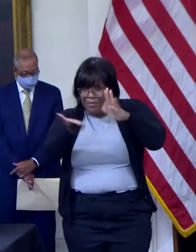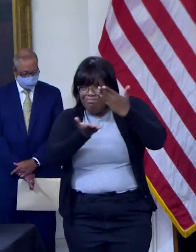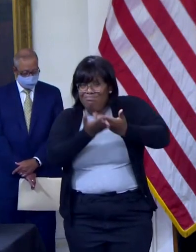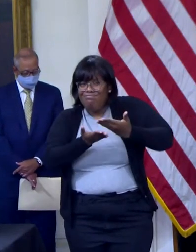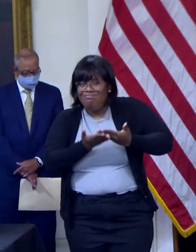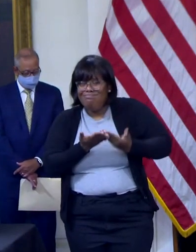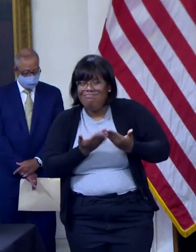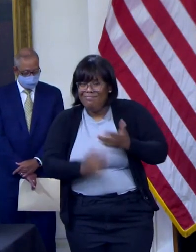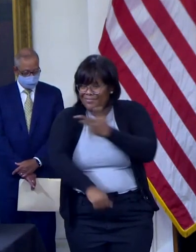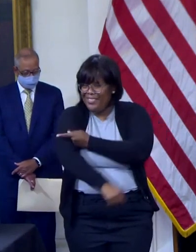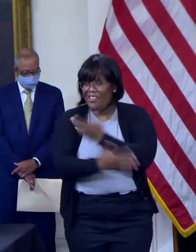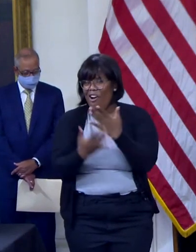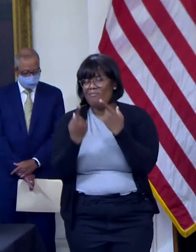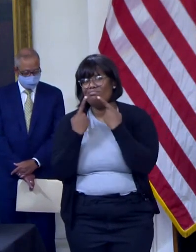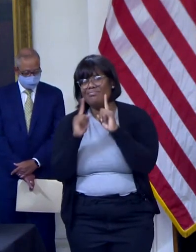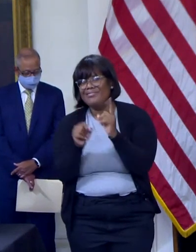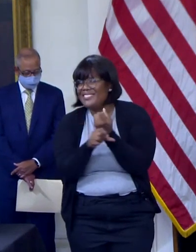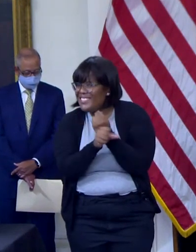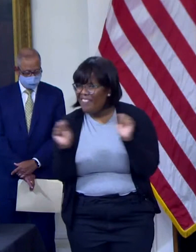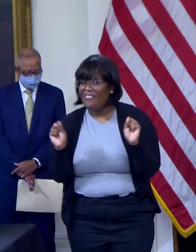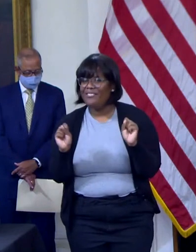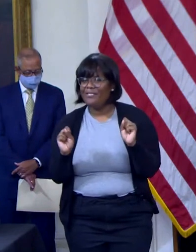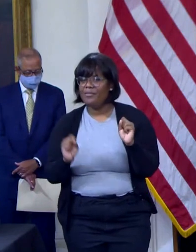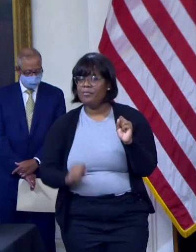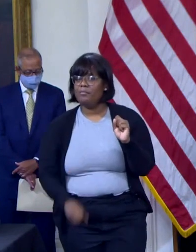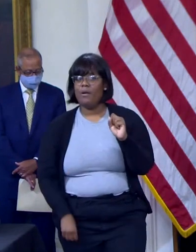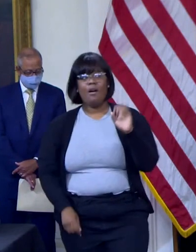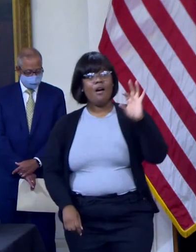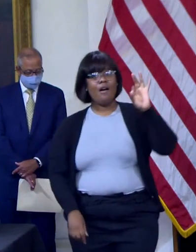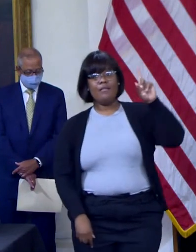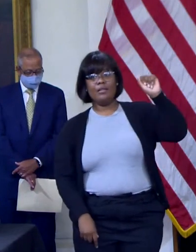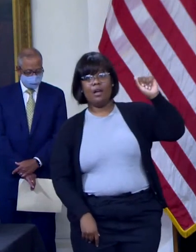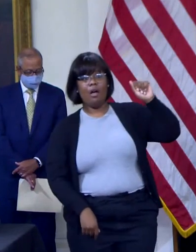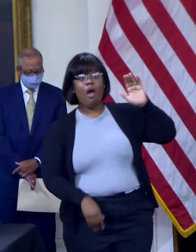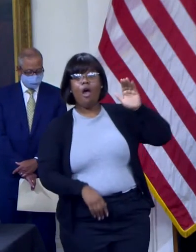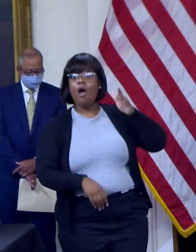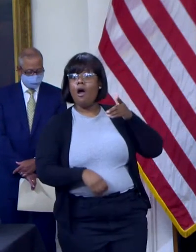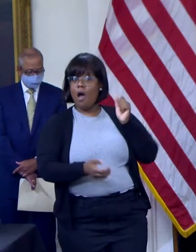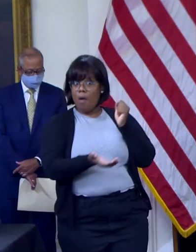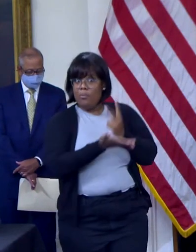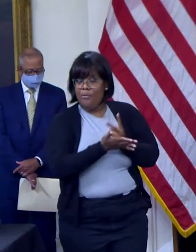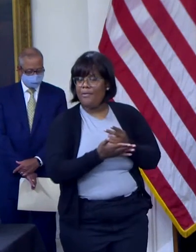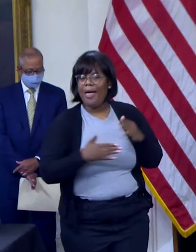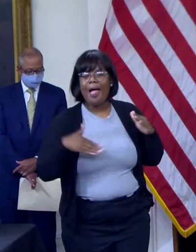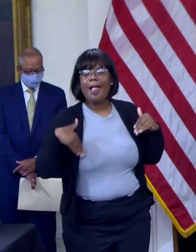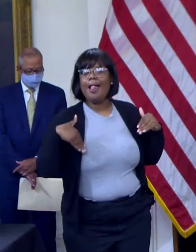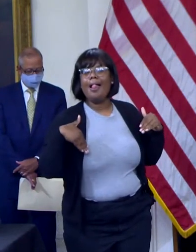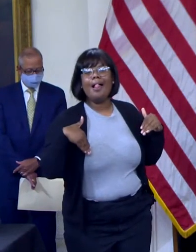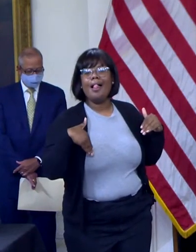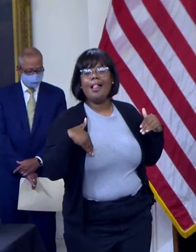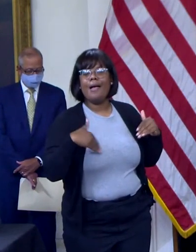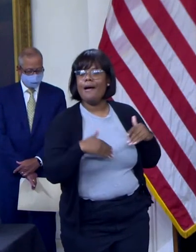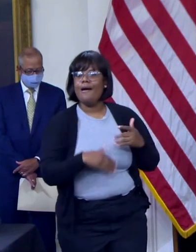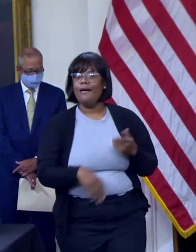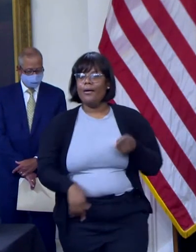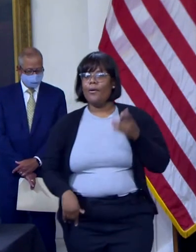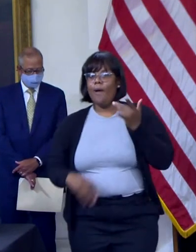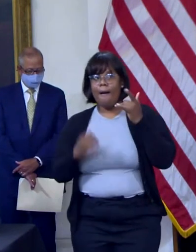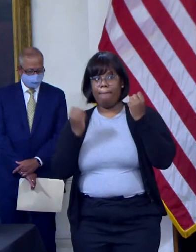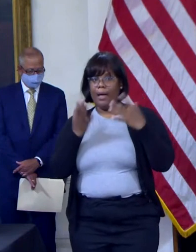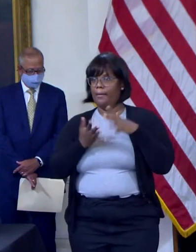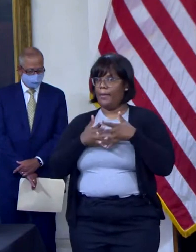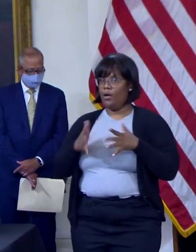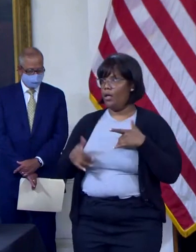and effective. Yet the lack of full approval remains the most significant hurdle to reaching those who are still